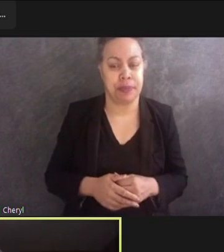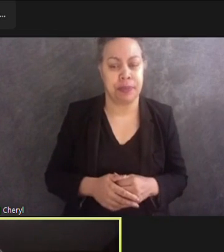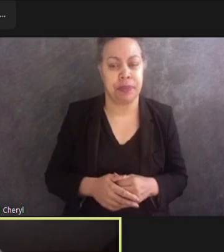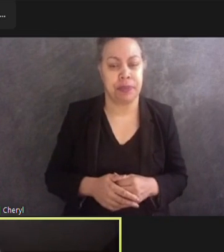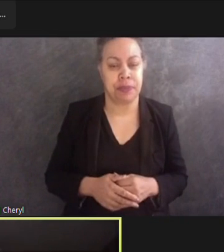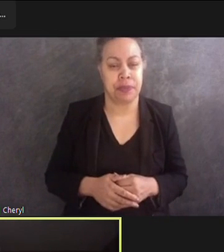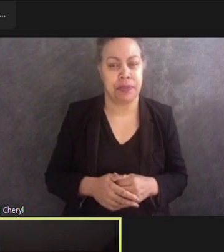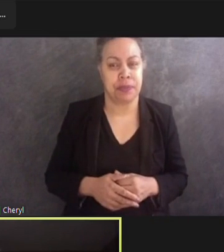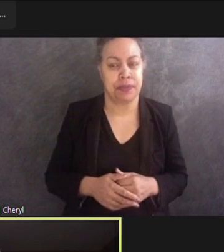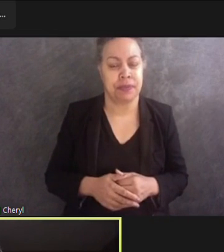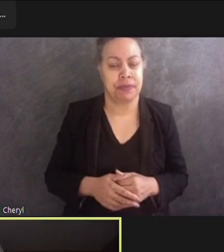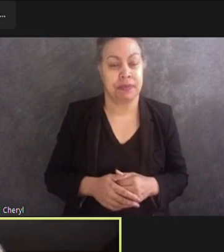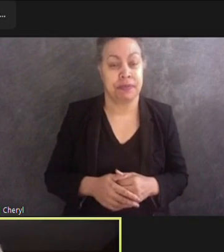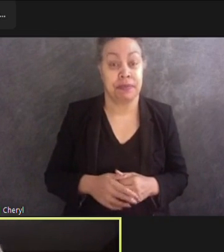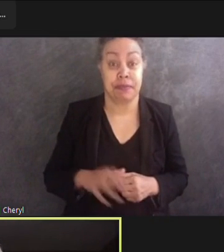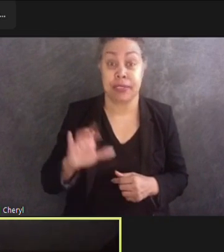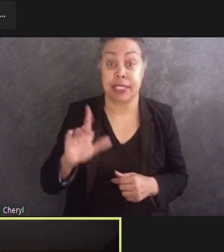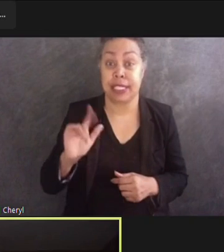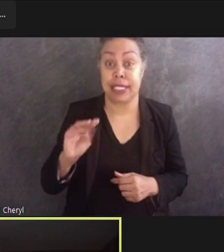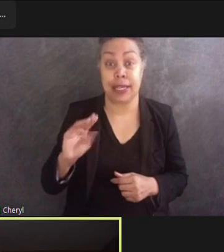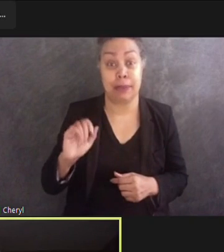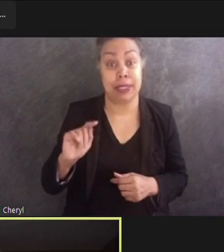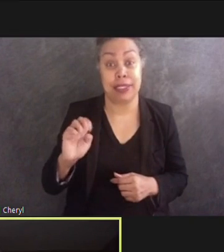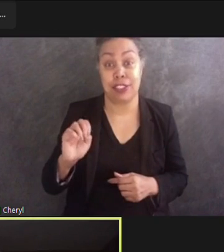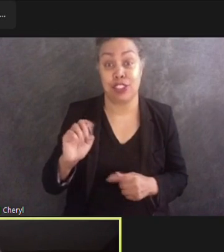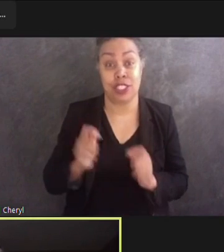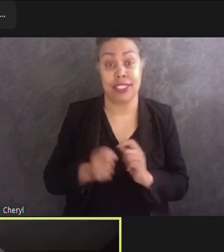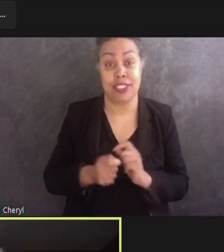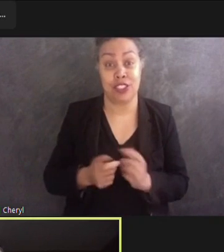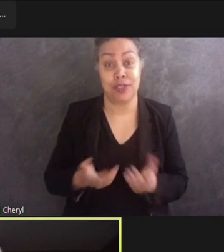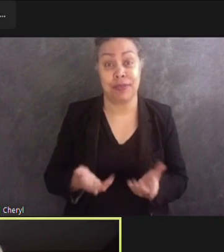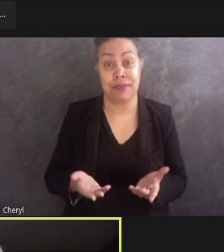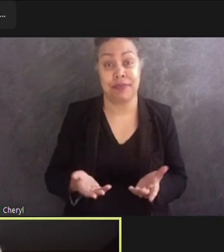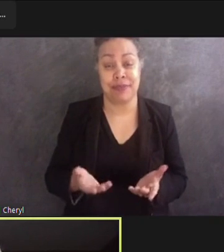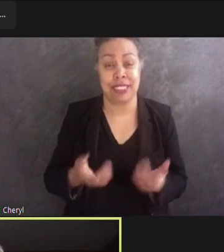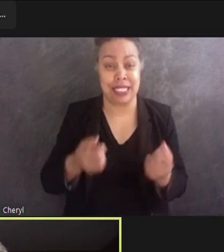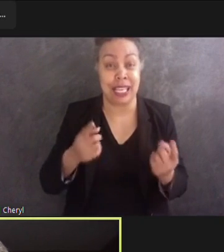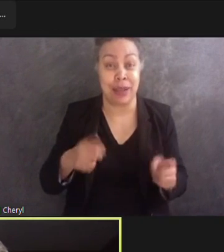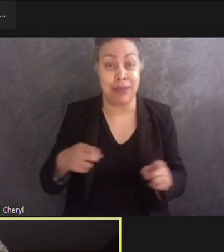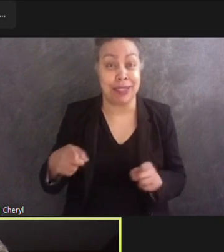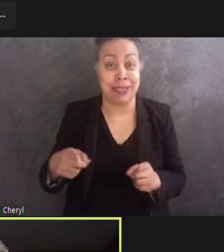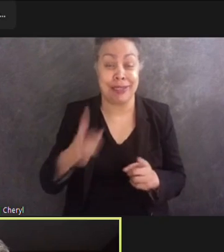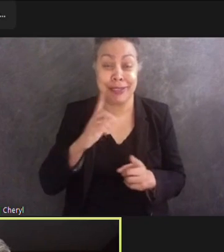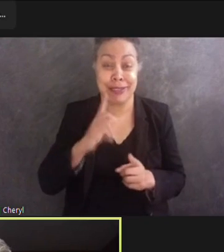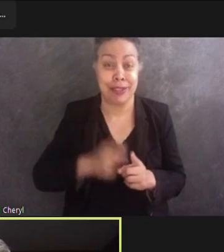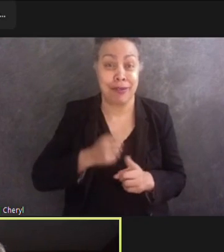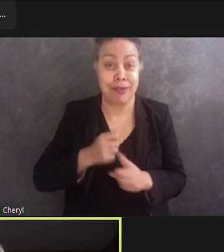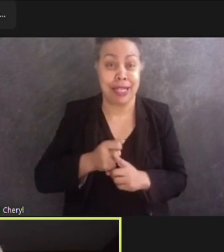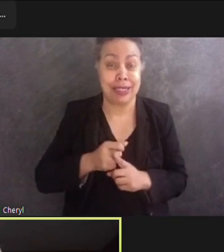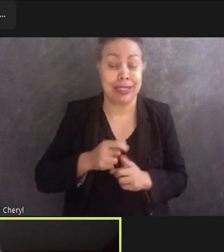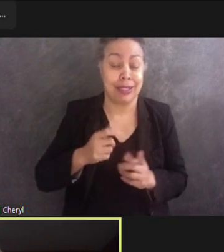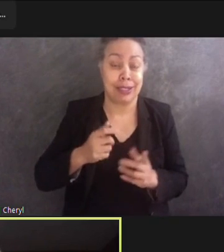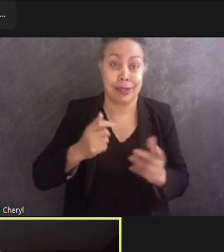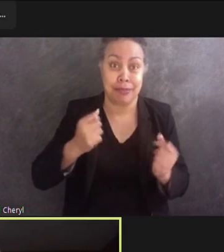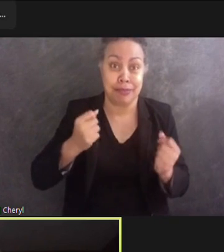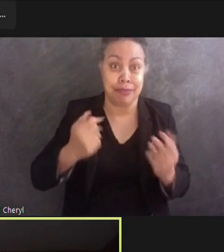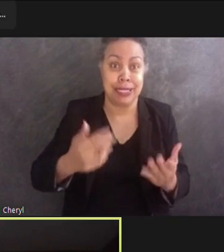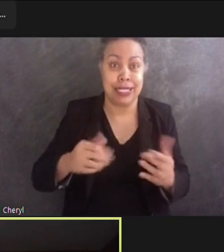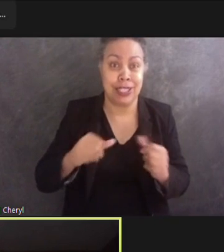Climate change, it's happening, and it's affecting all sorts of areas, including in